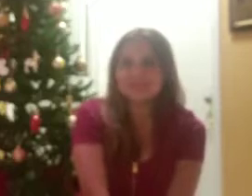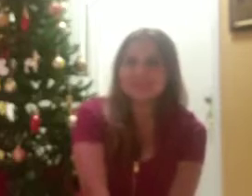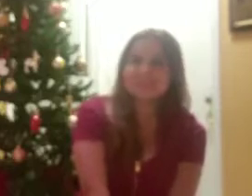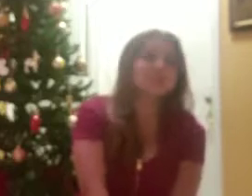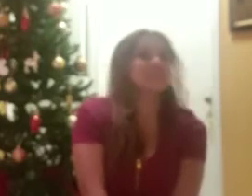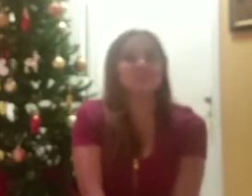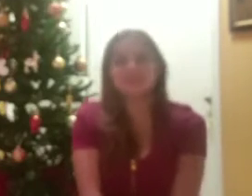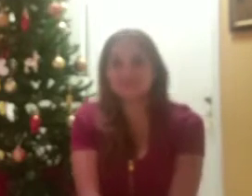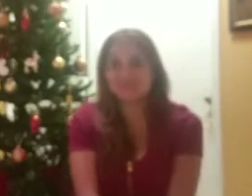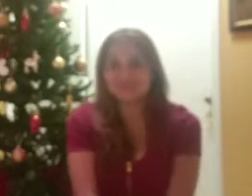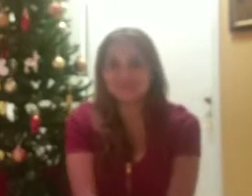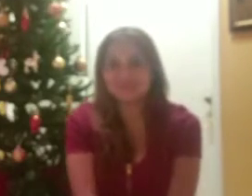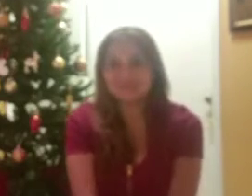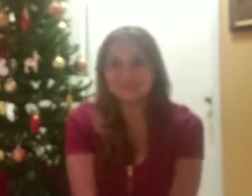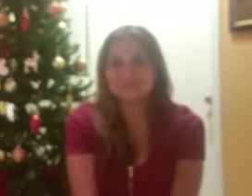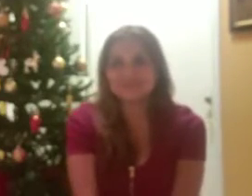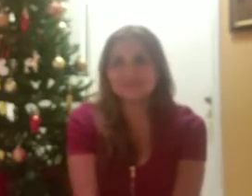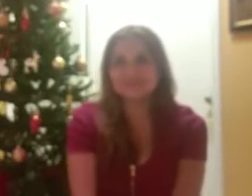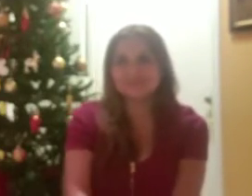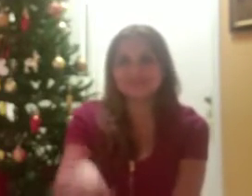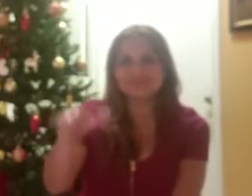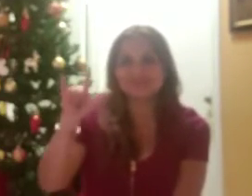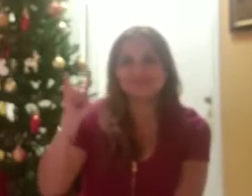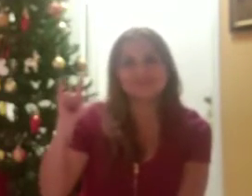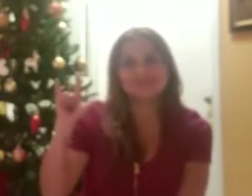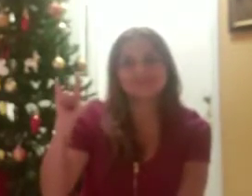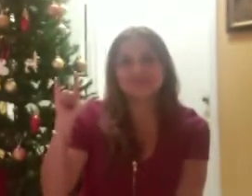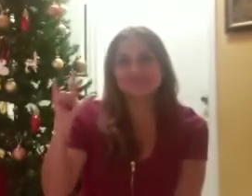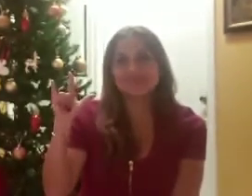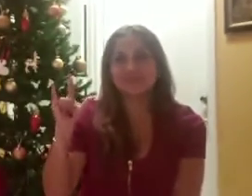column in the city of living room the King of Israel It was And so